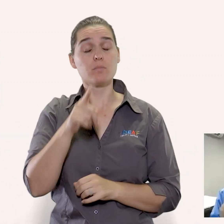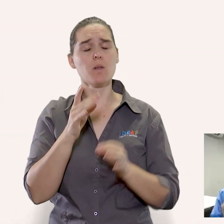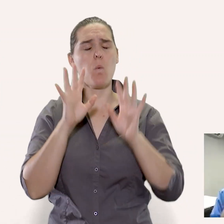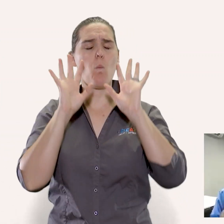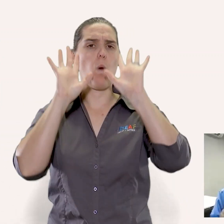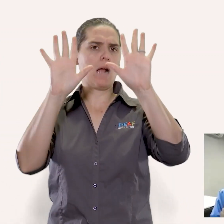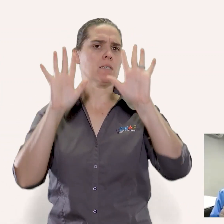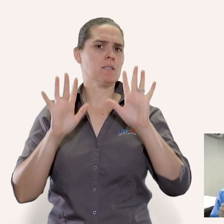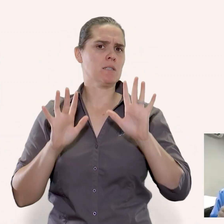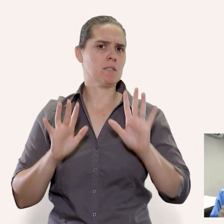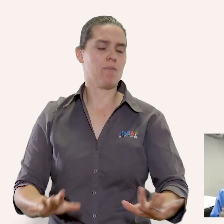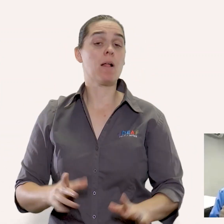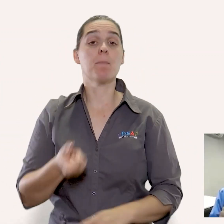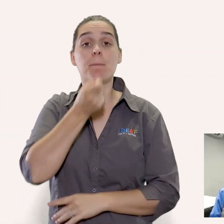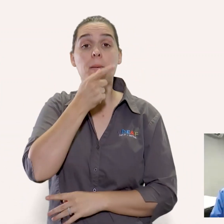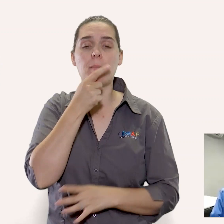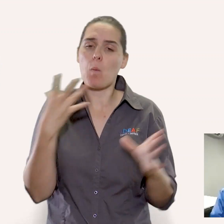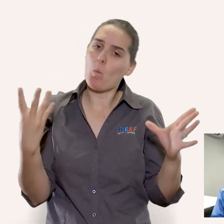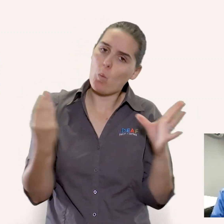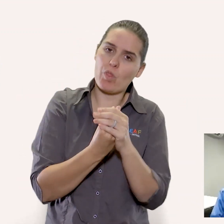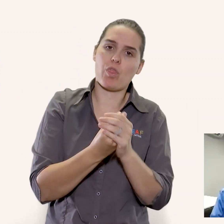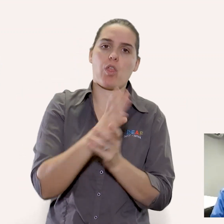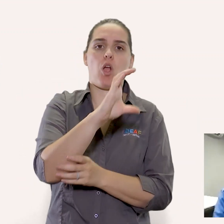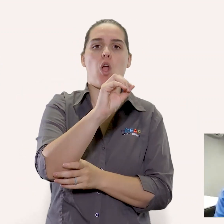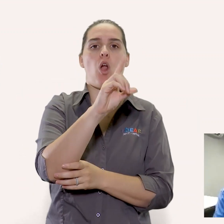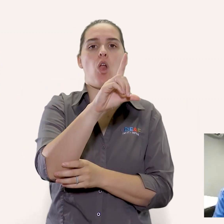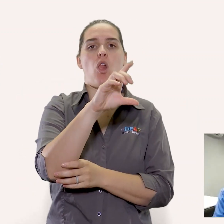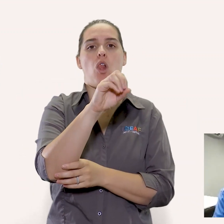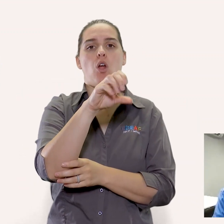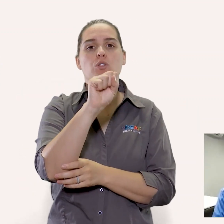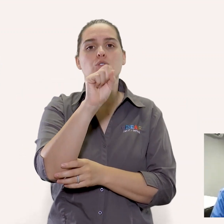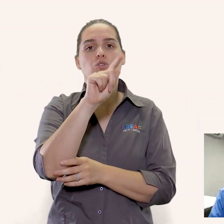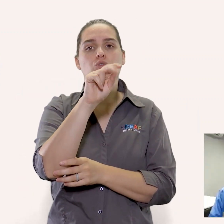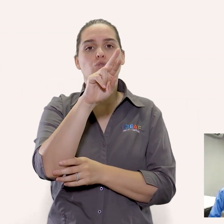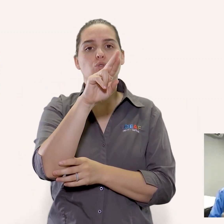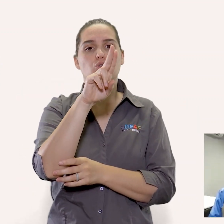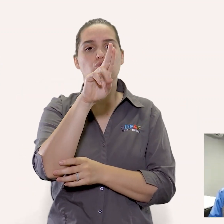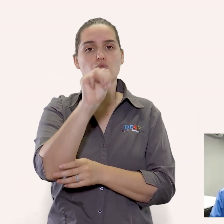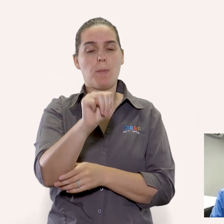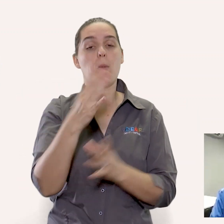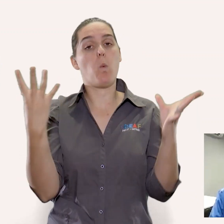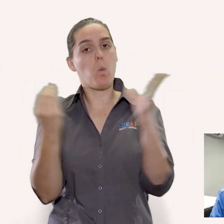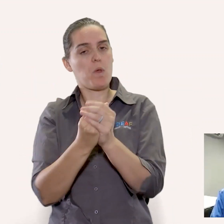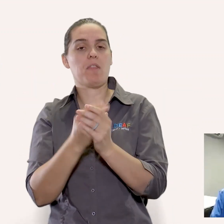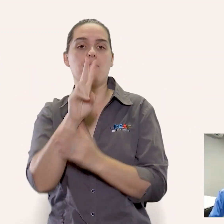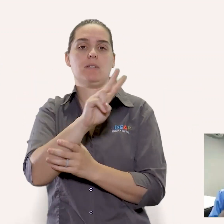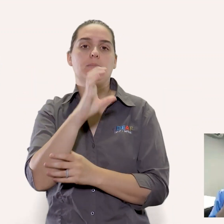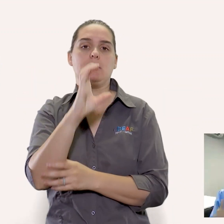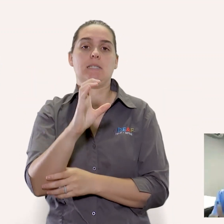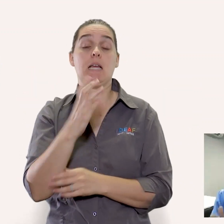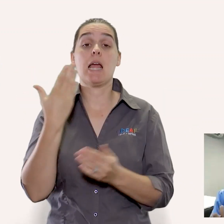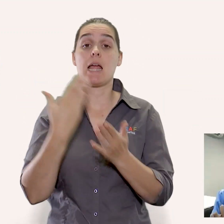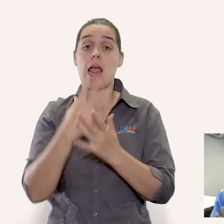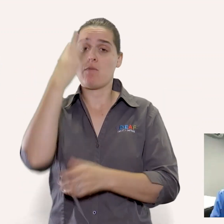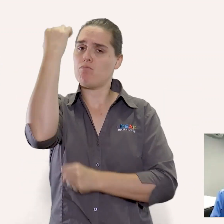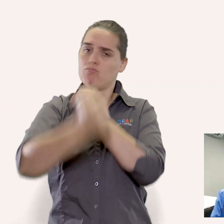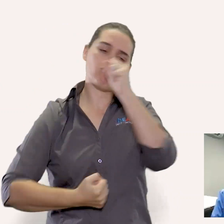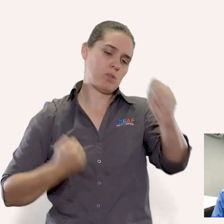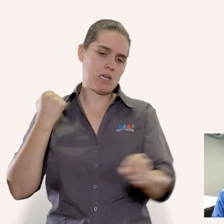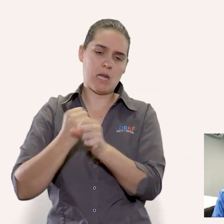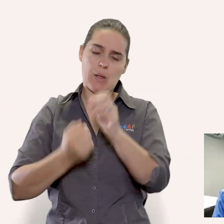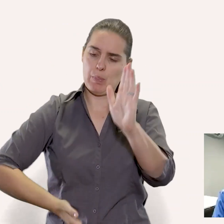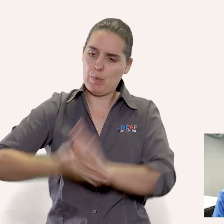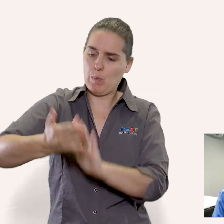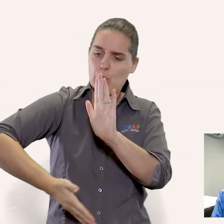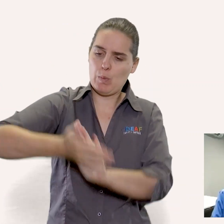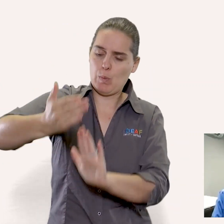wonderful product to take with your colostrum with your vitamin c on a daily basis you can do it right through the year your body's not